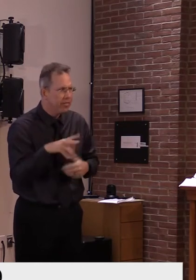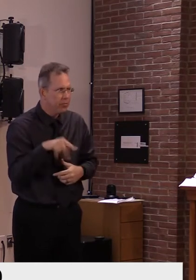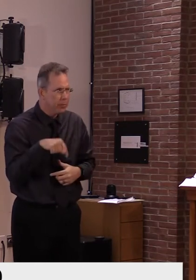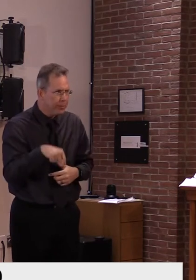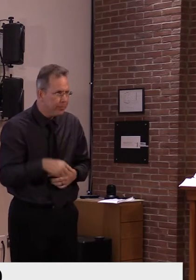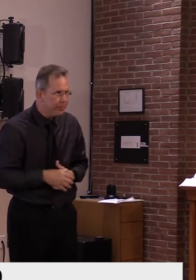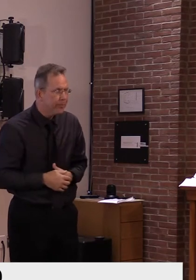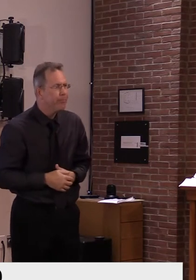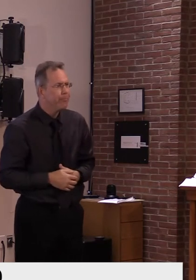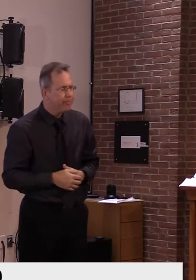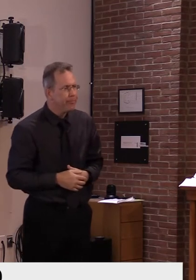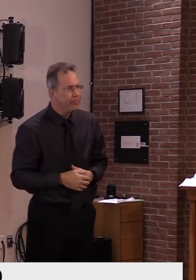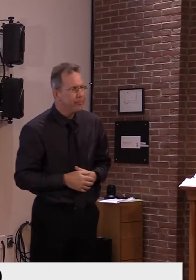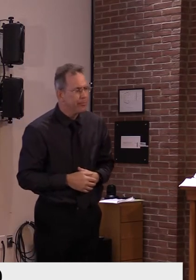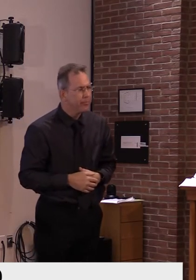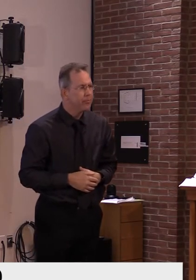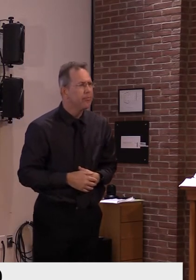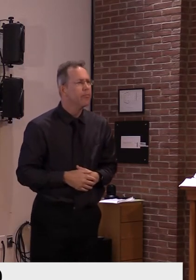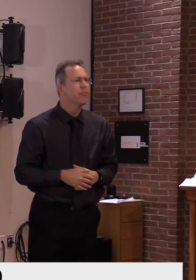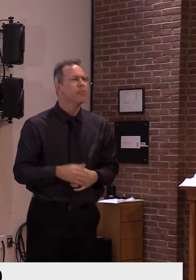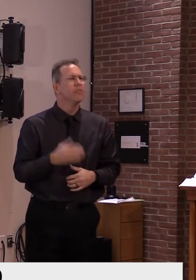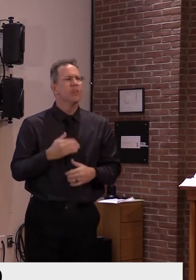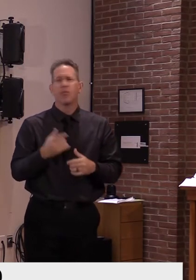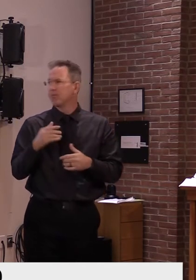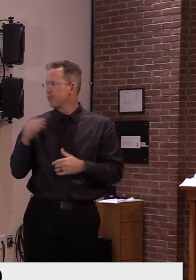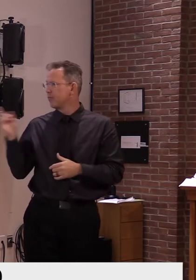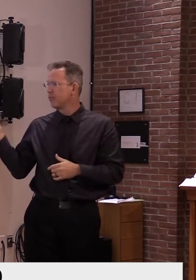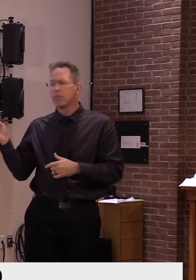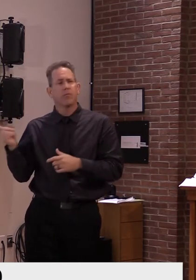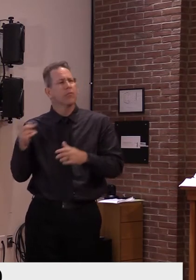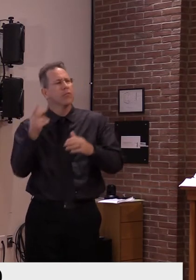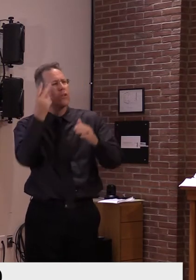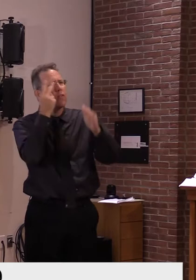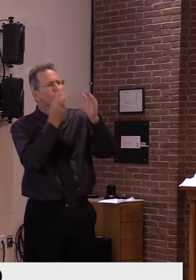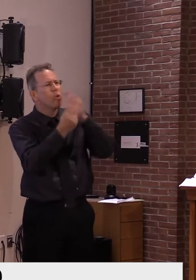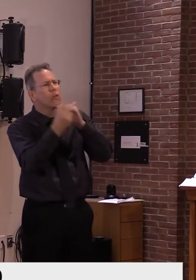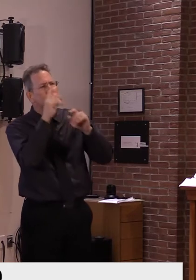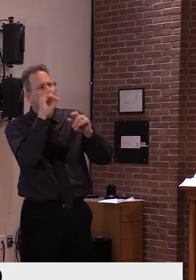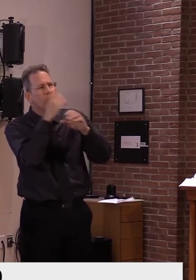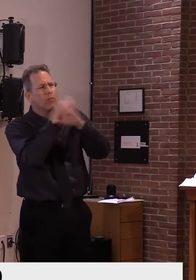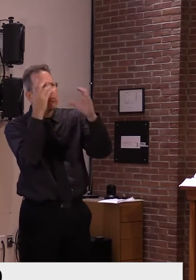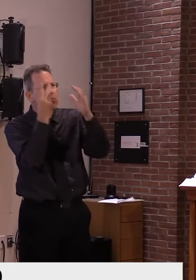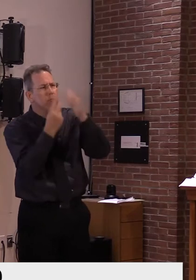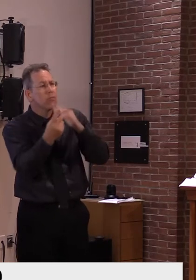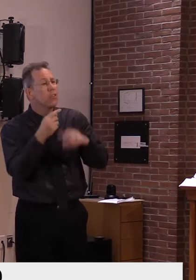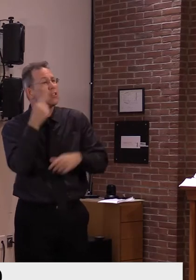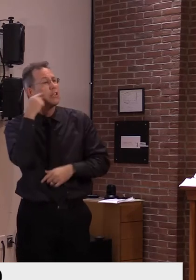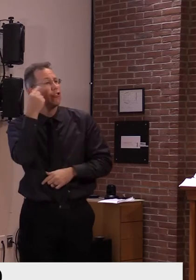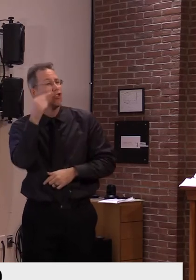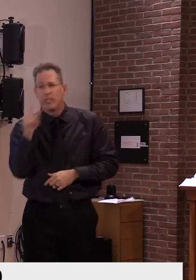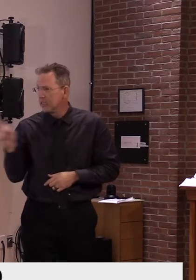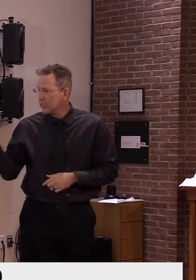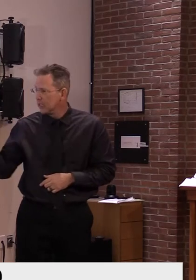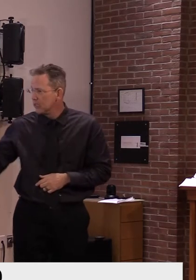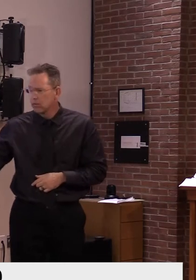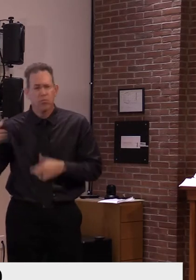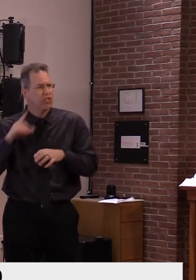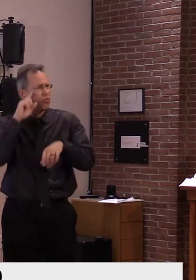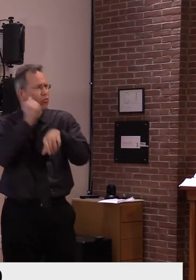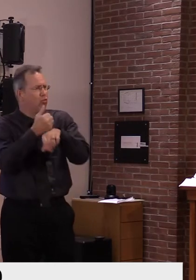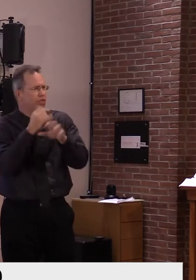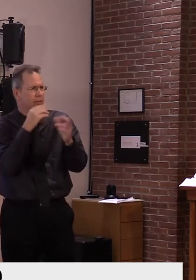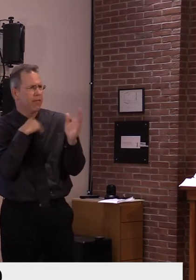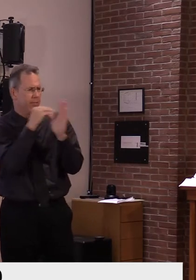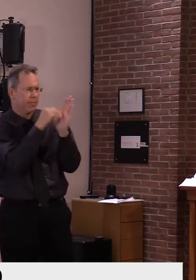important points to drive home here. One, you can see where we are on our actual seven day average. And then you can see where we were just six days ago,